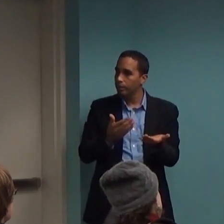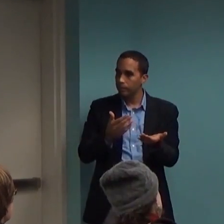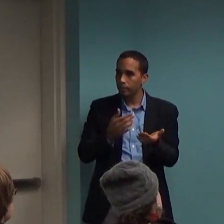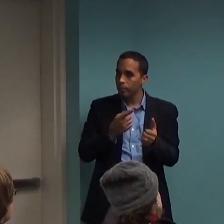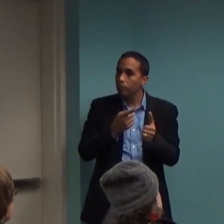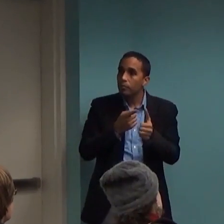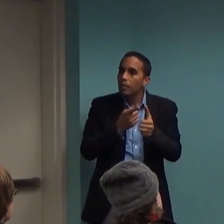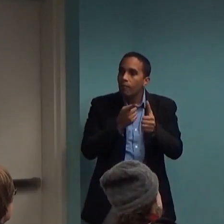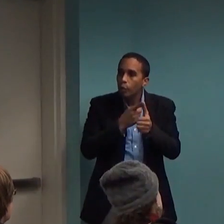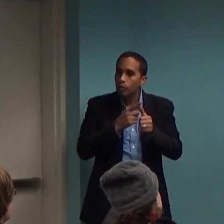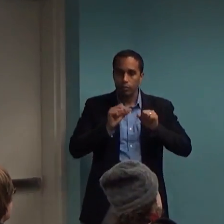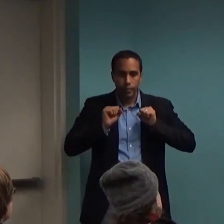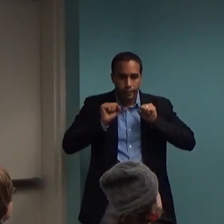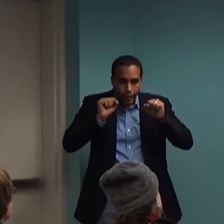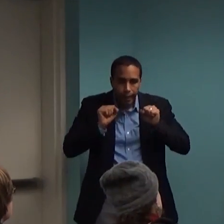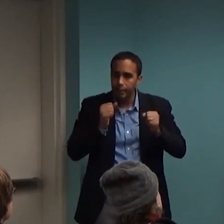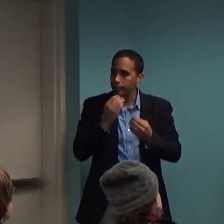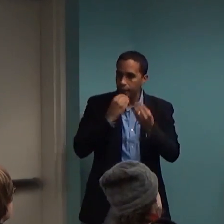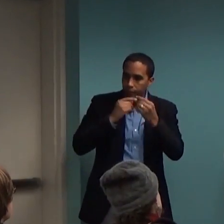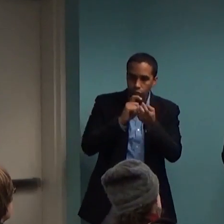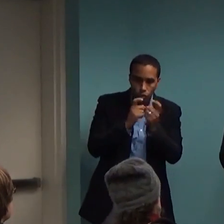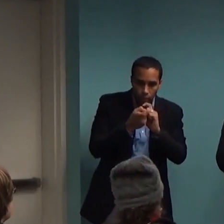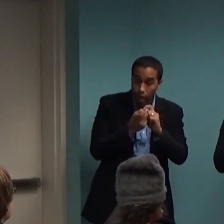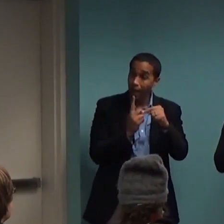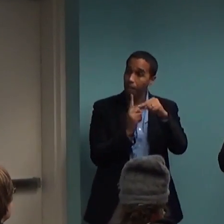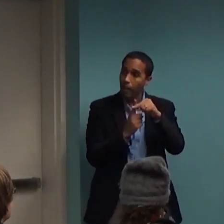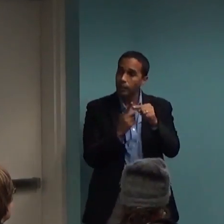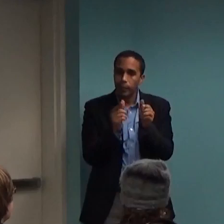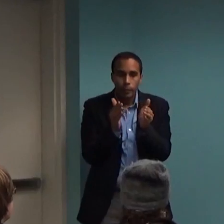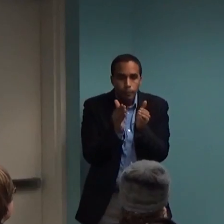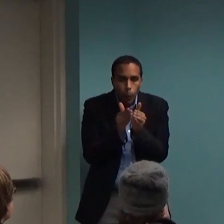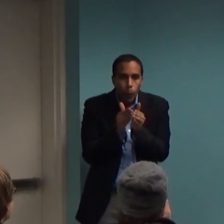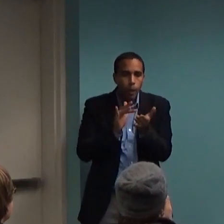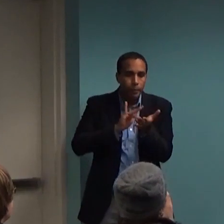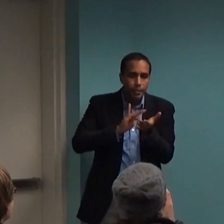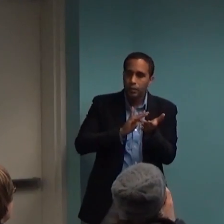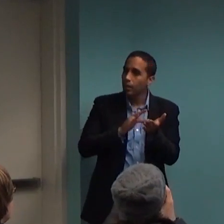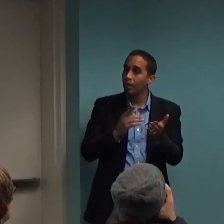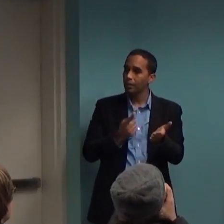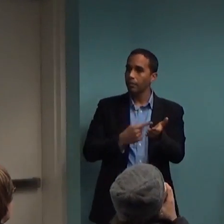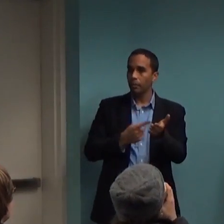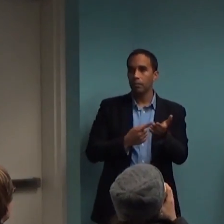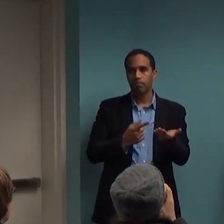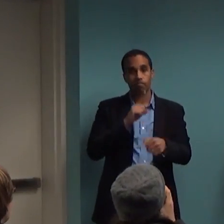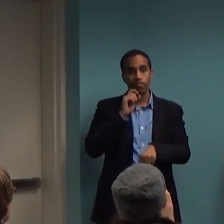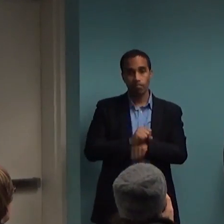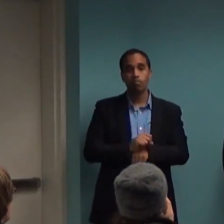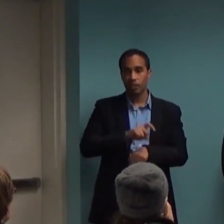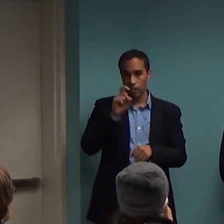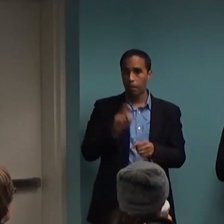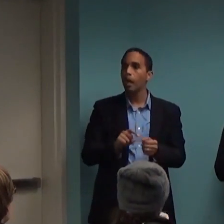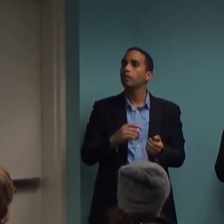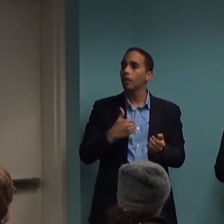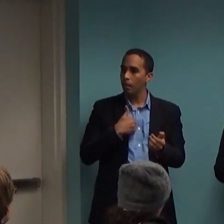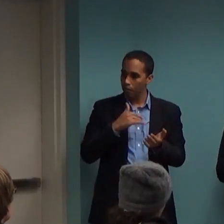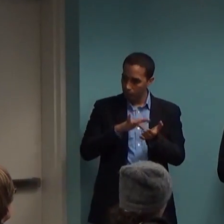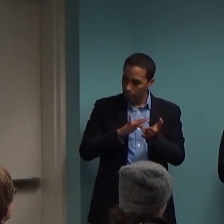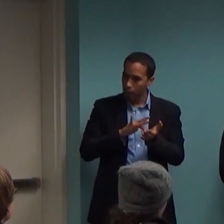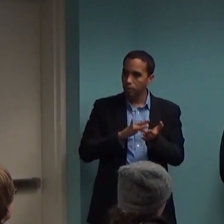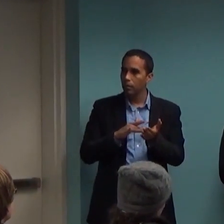intervention? So, in other words, if it seems abundantly clear, you're going to definitely need to do something about it medically. What are the other things that should be